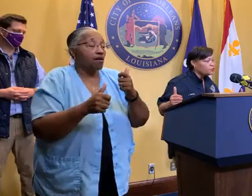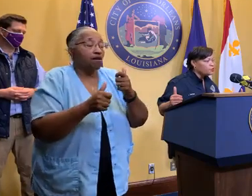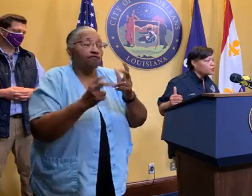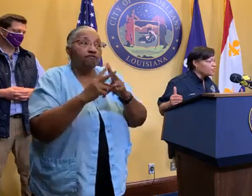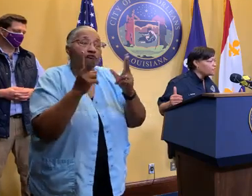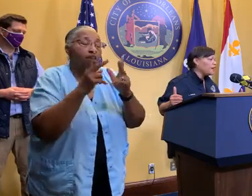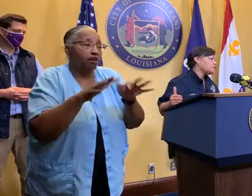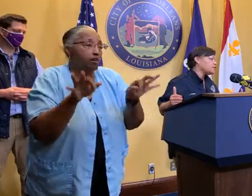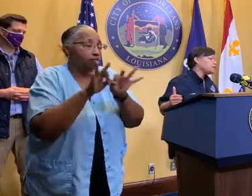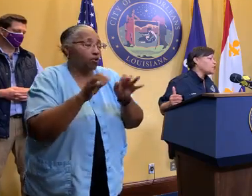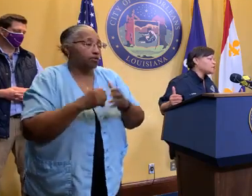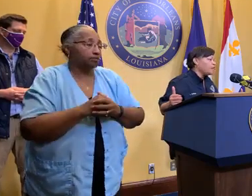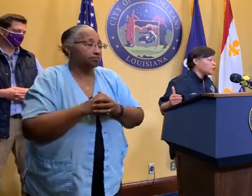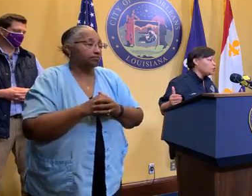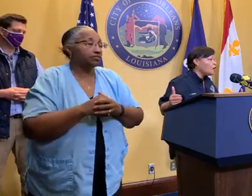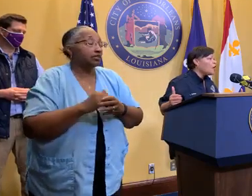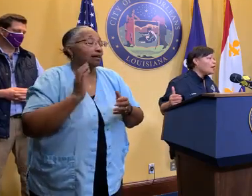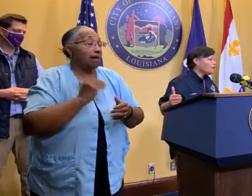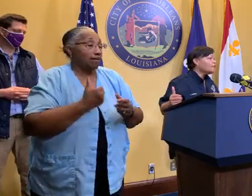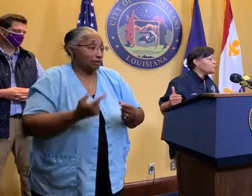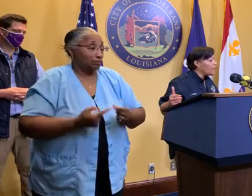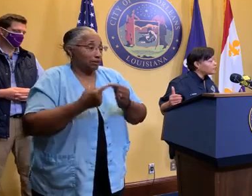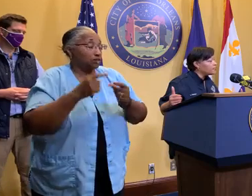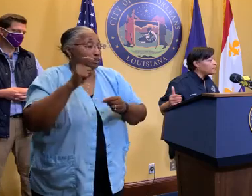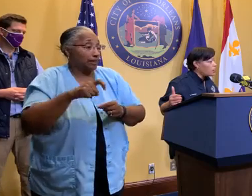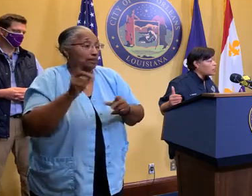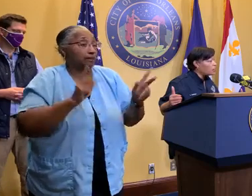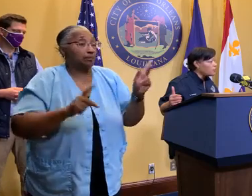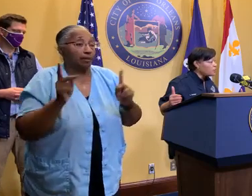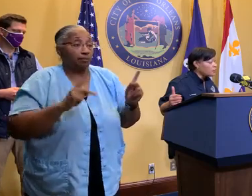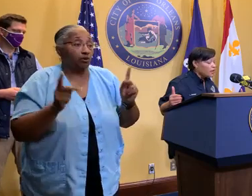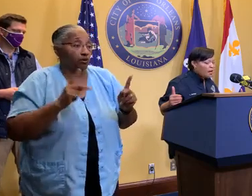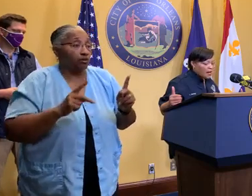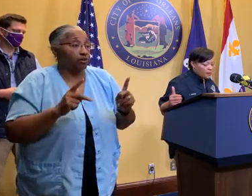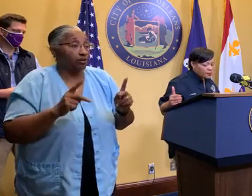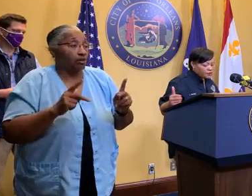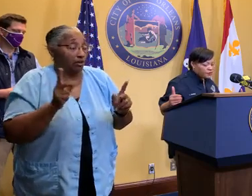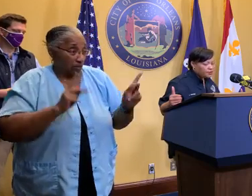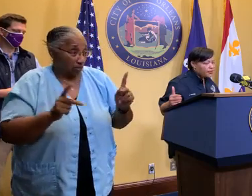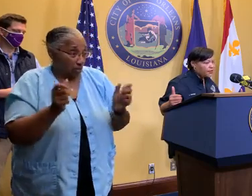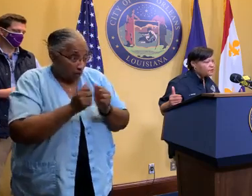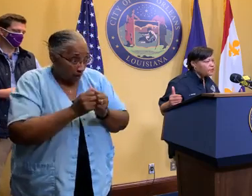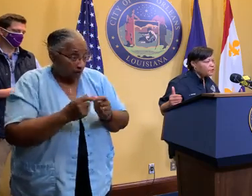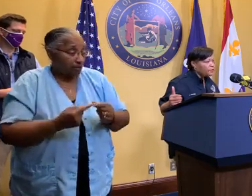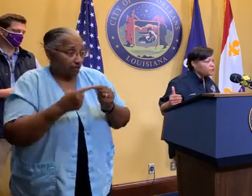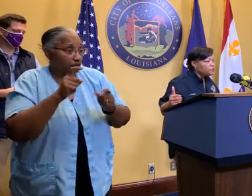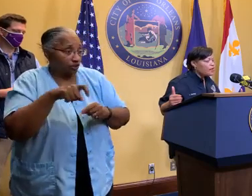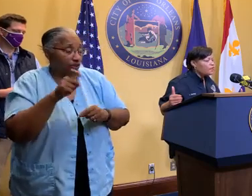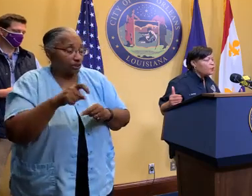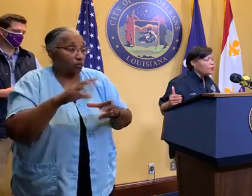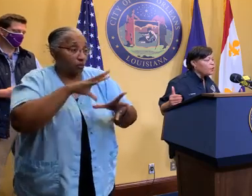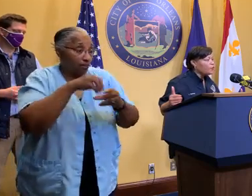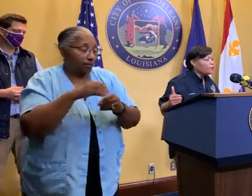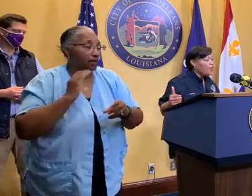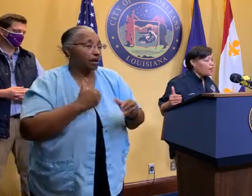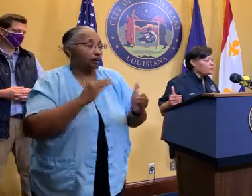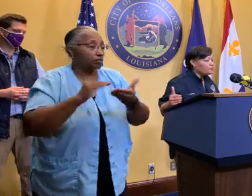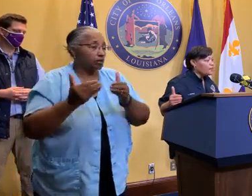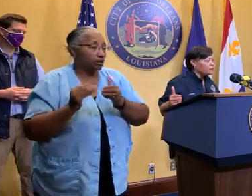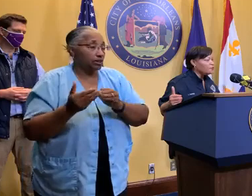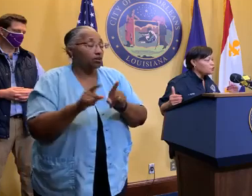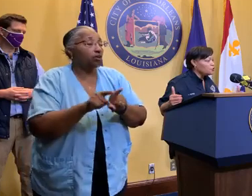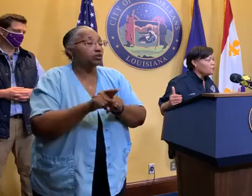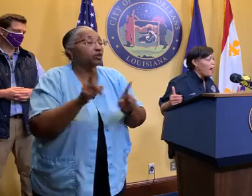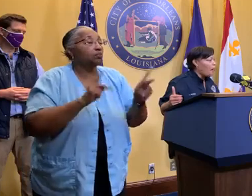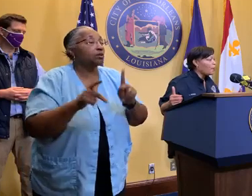do shift as it relates to our special needs residents in our community, and particularly even those that we know that we have